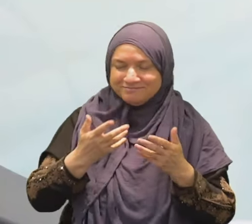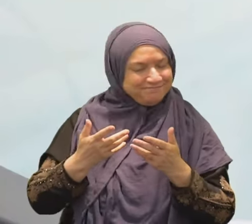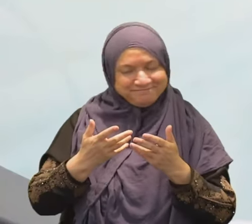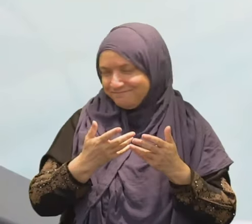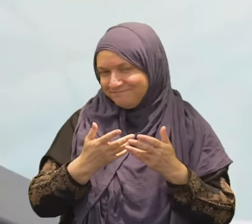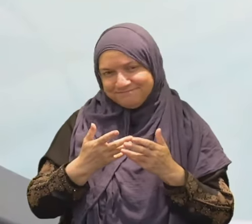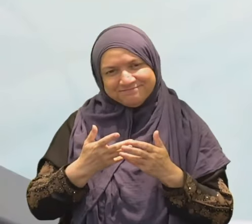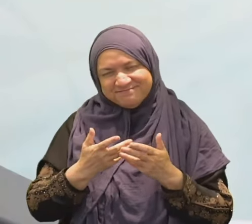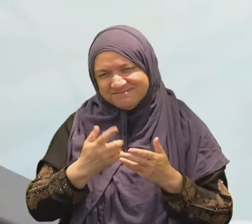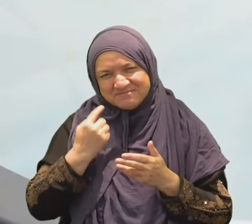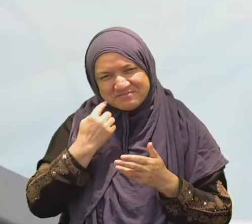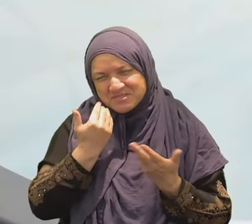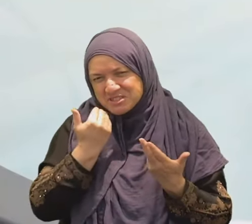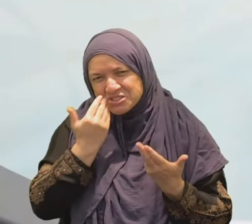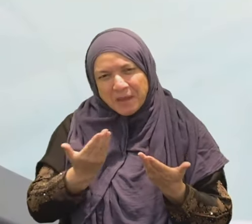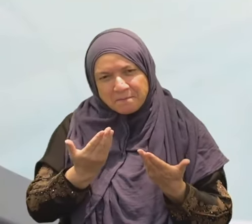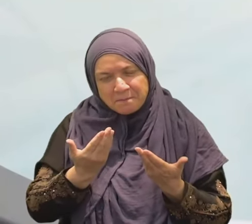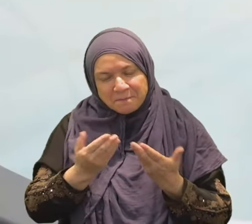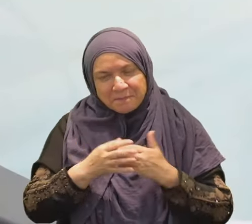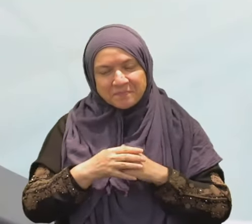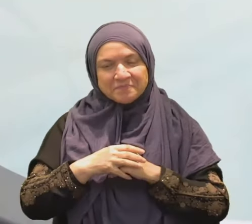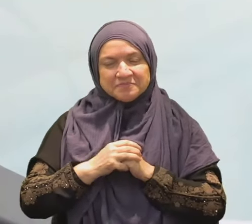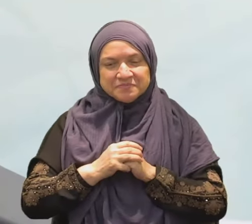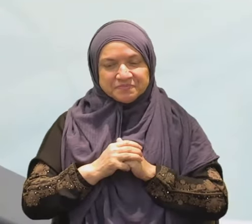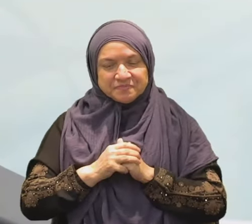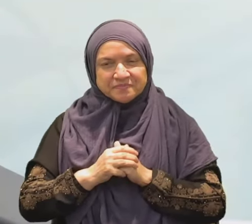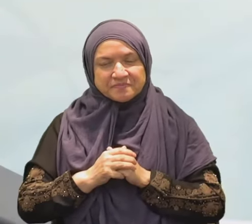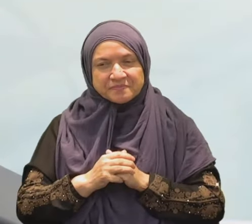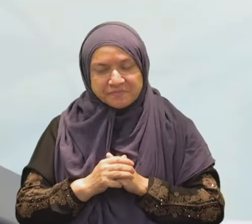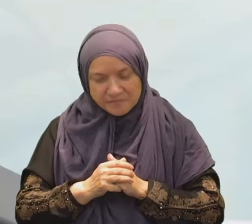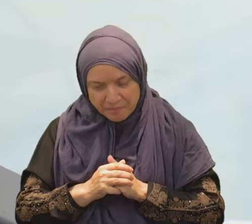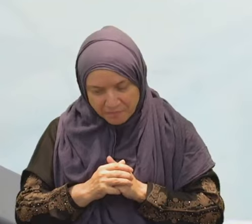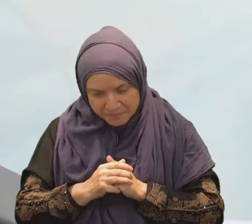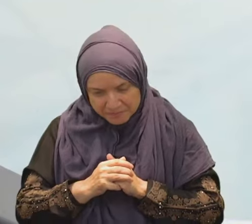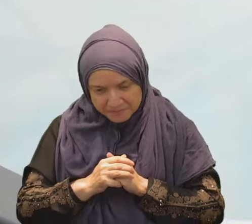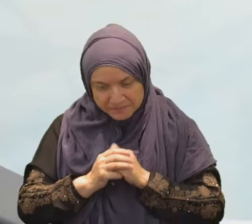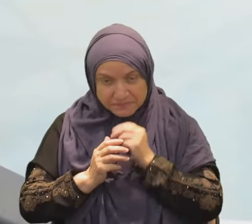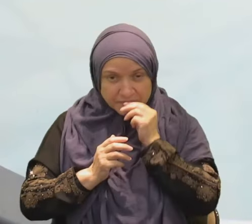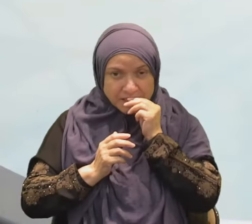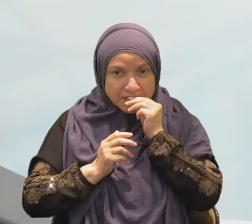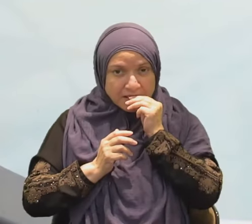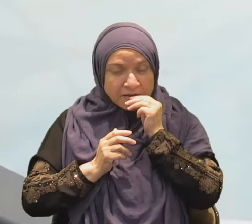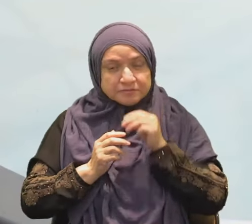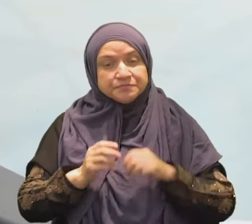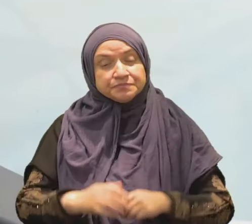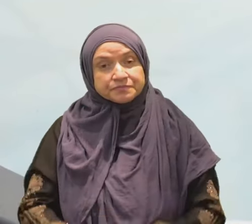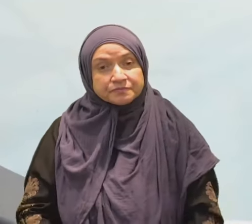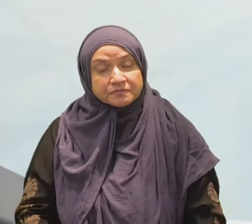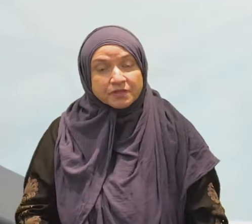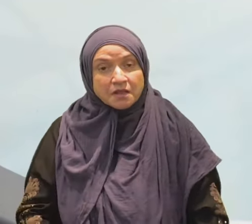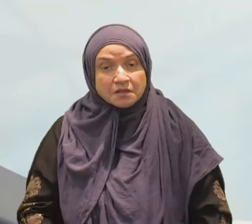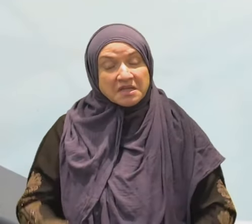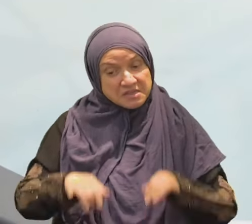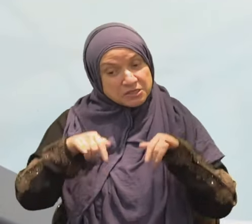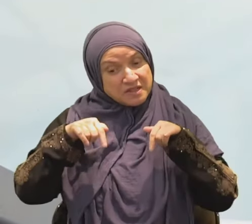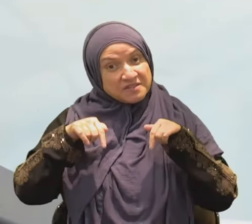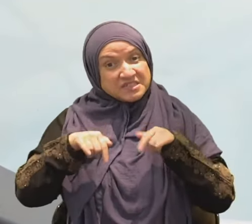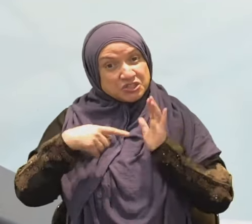They are committing suicide in Gaza. And this is dichotomy for most of us in West because